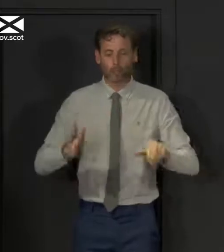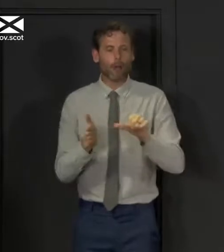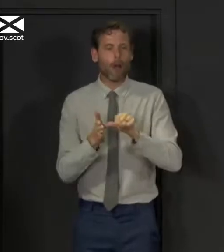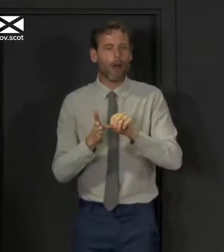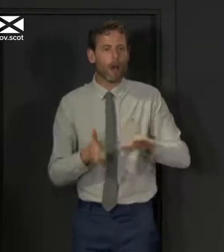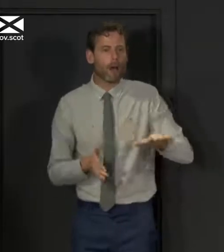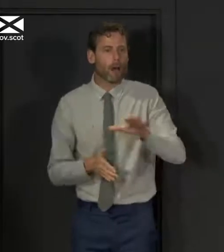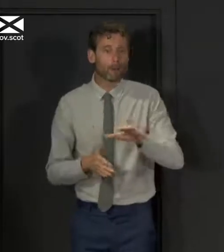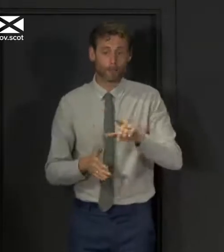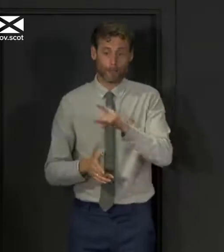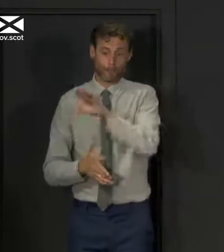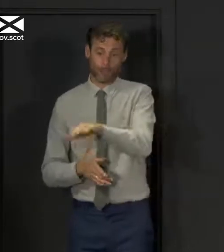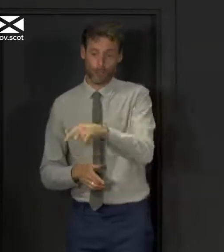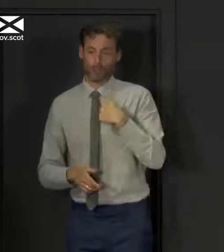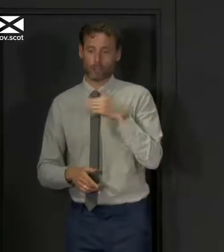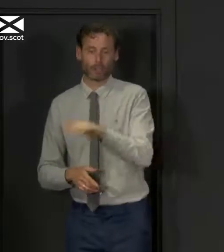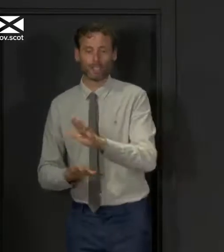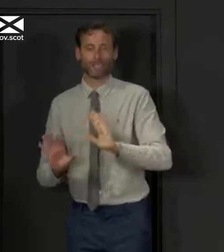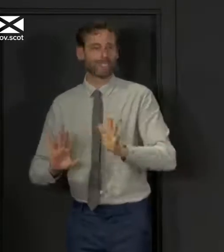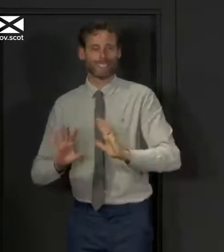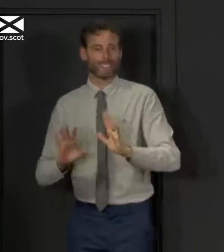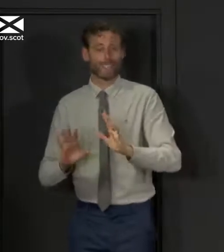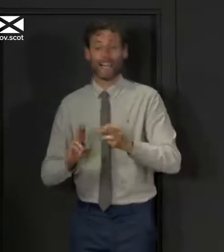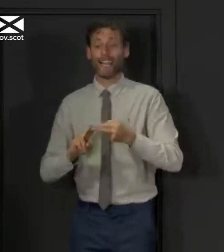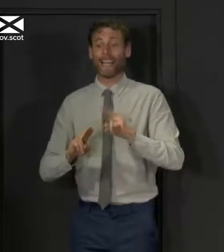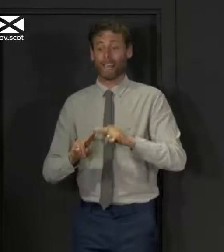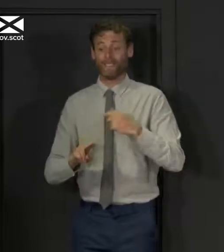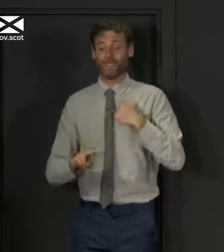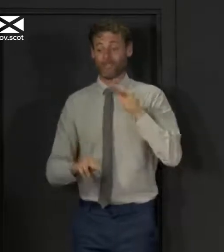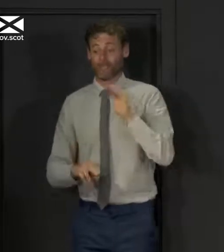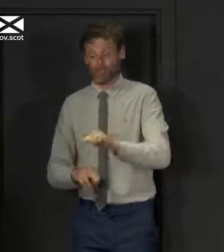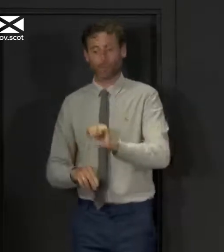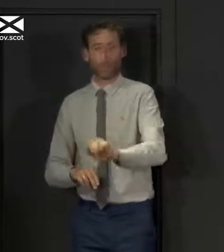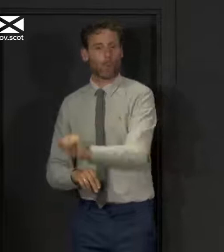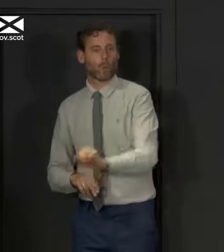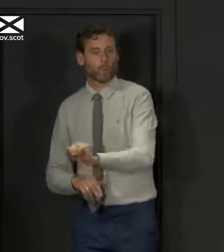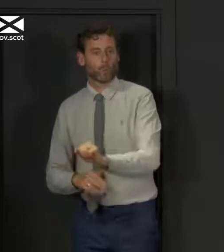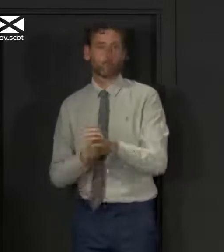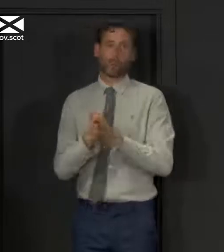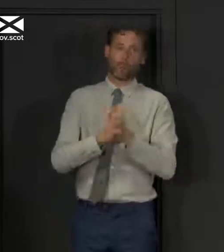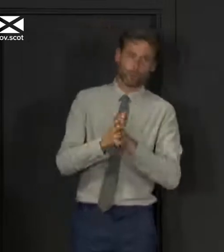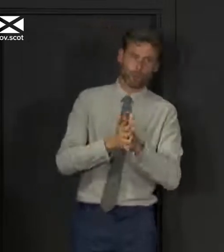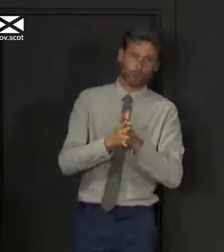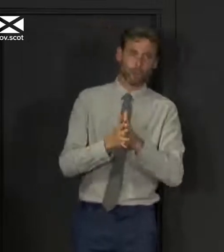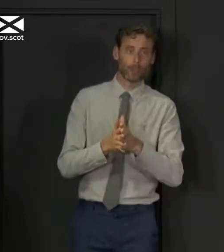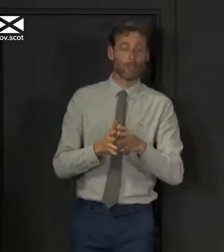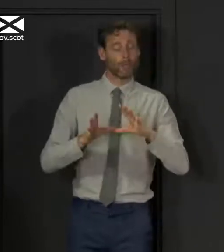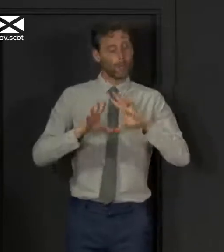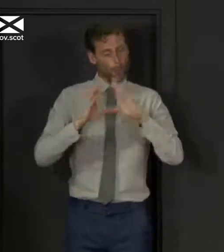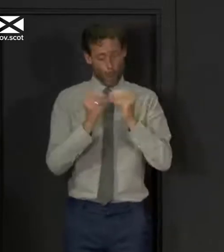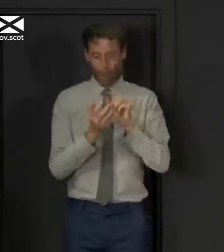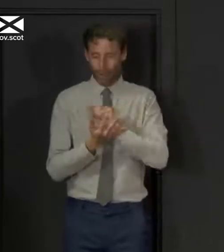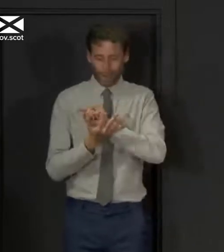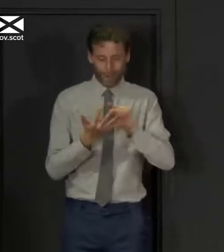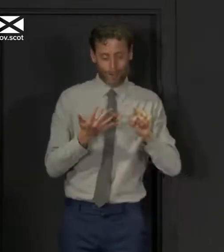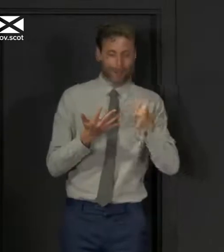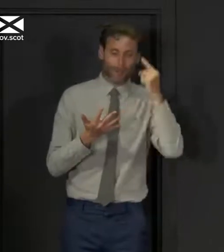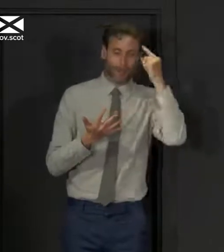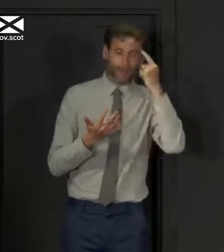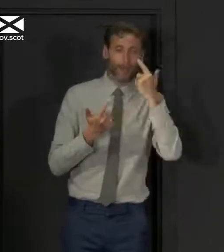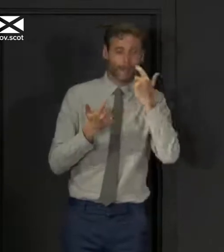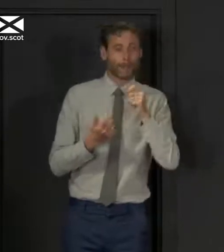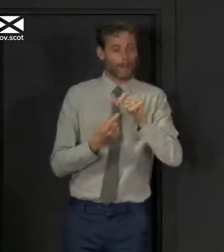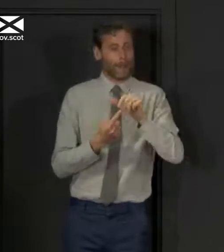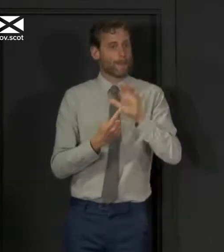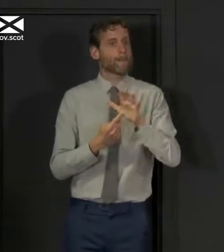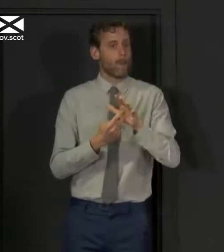surfaces that other people have been touching but when you do wash them and wash your hands all of that stuff becomes even more important as we go into